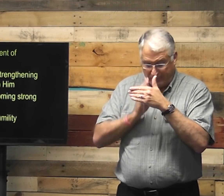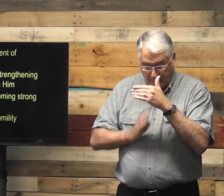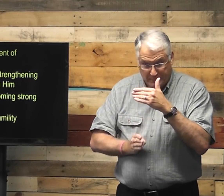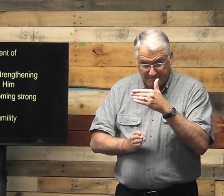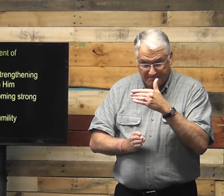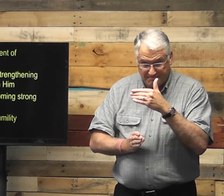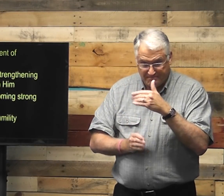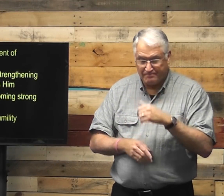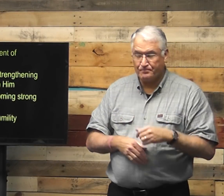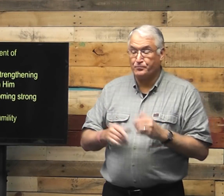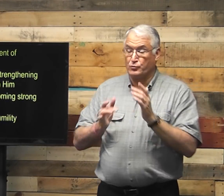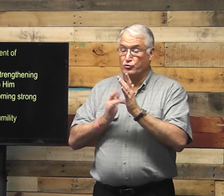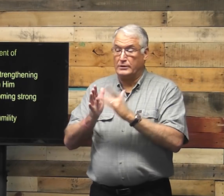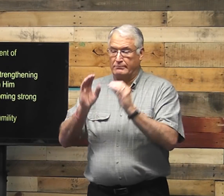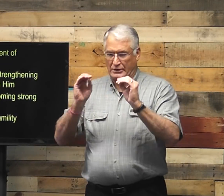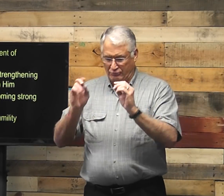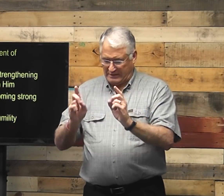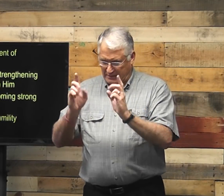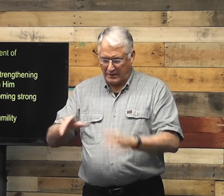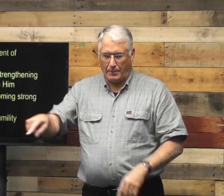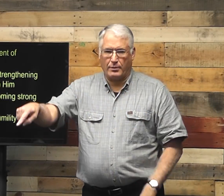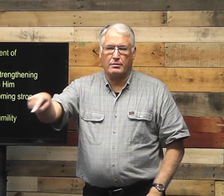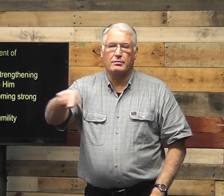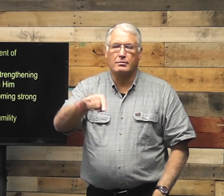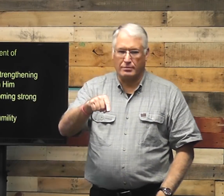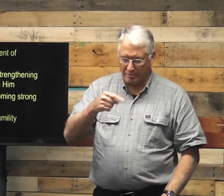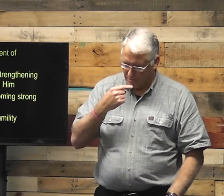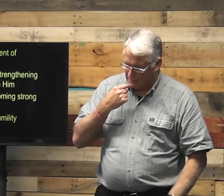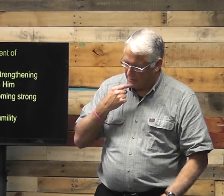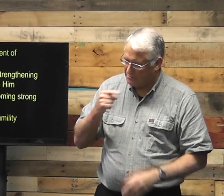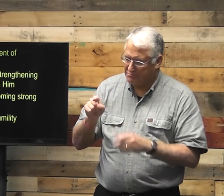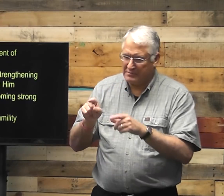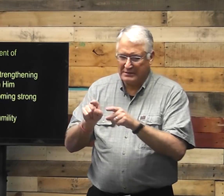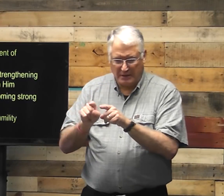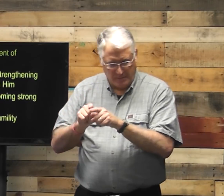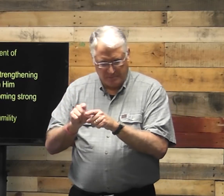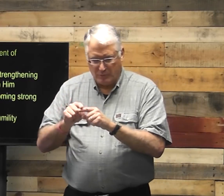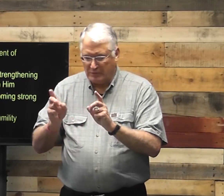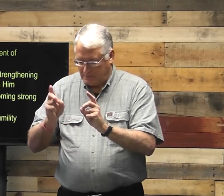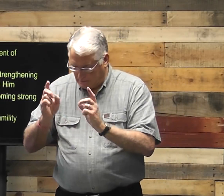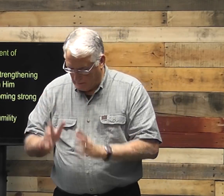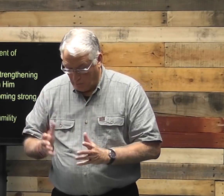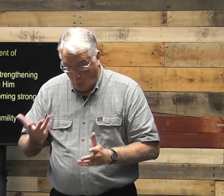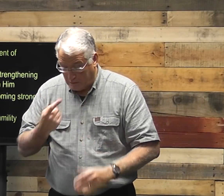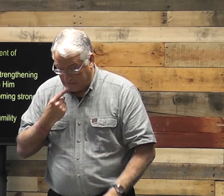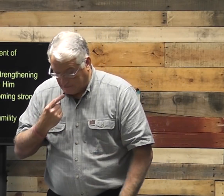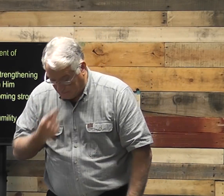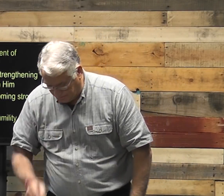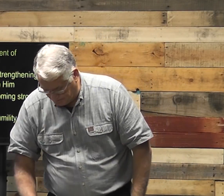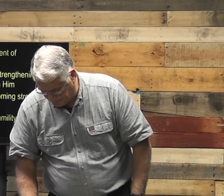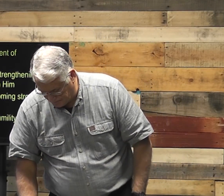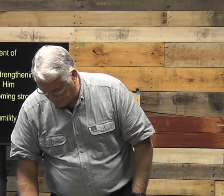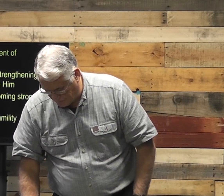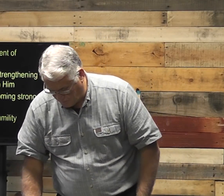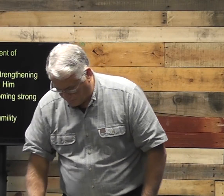they pray and remain humble. So, Jesus taught the disciples. He said the same to the disciples.